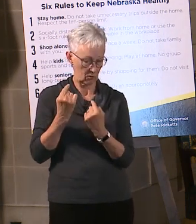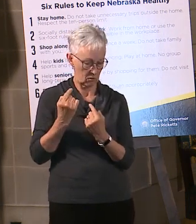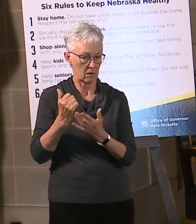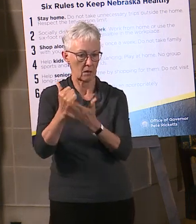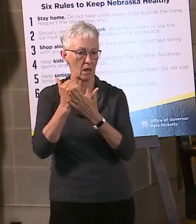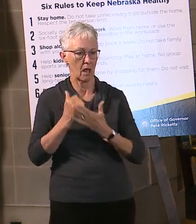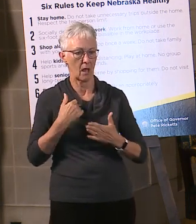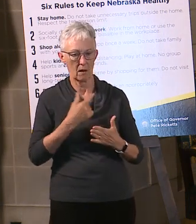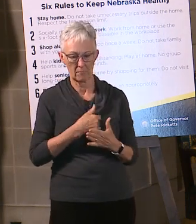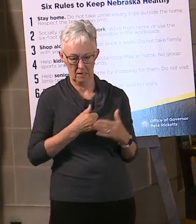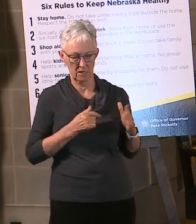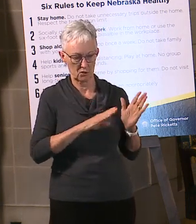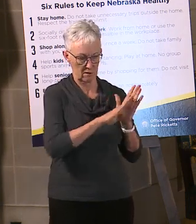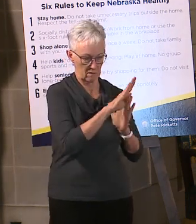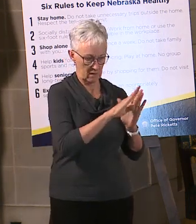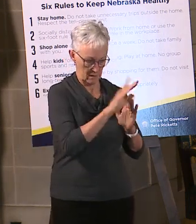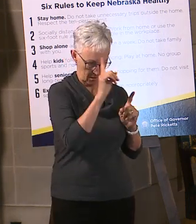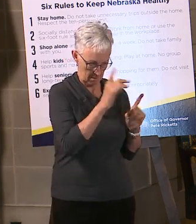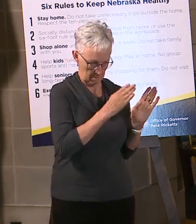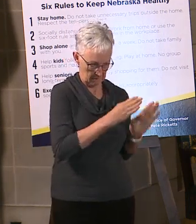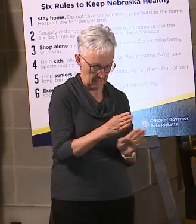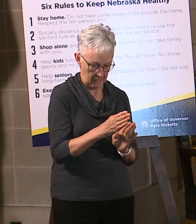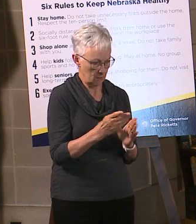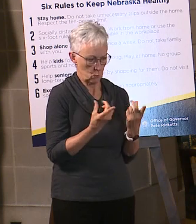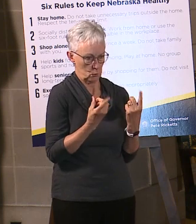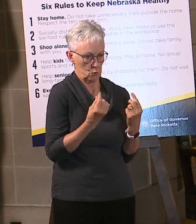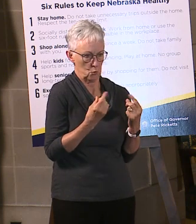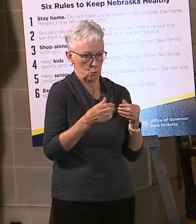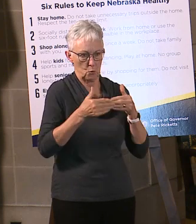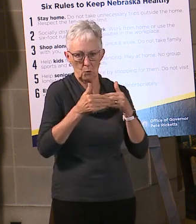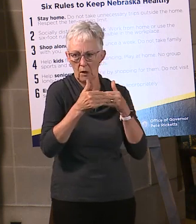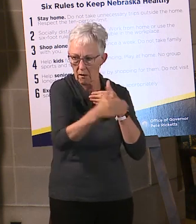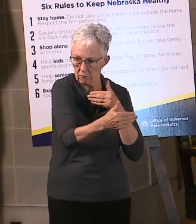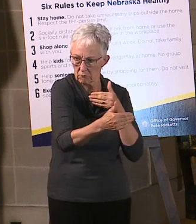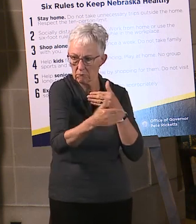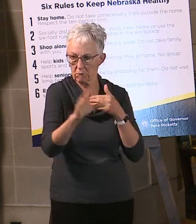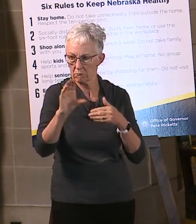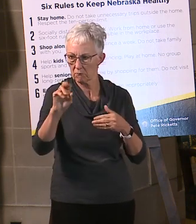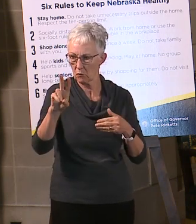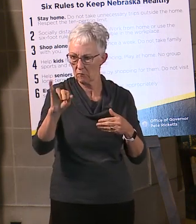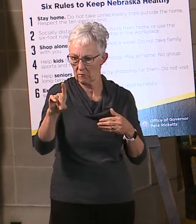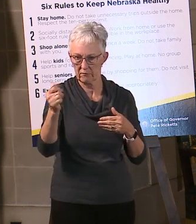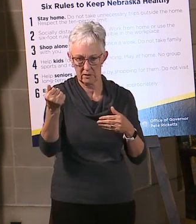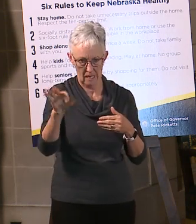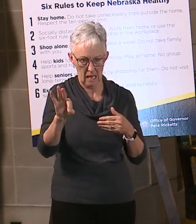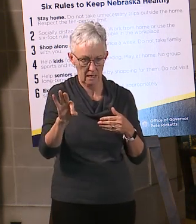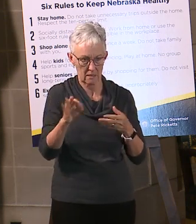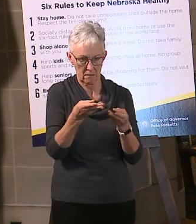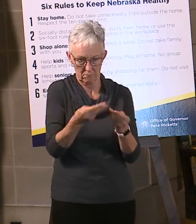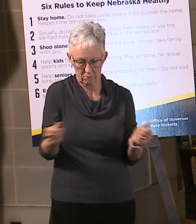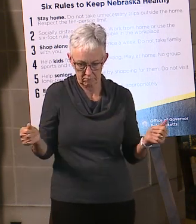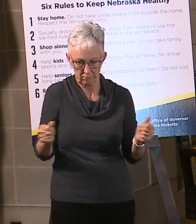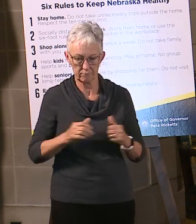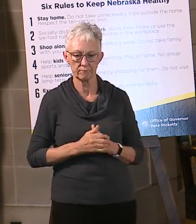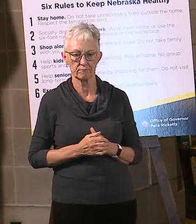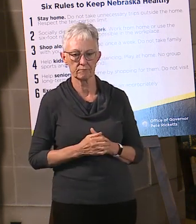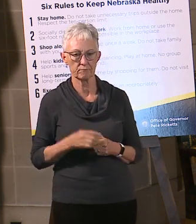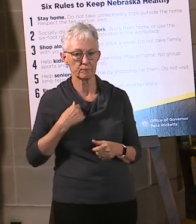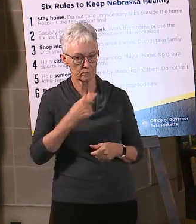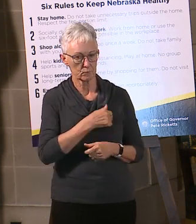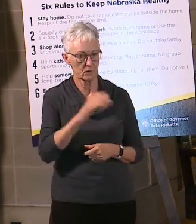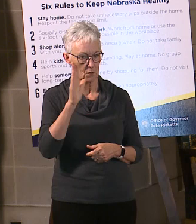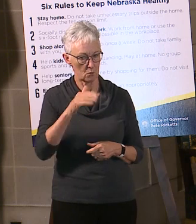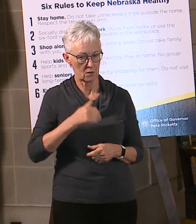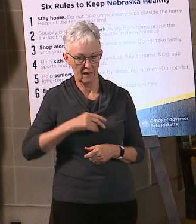actions to respond to COVID-19. The survey effort will continue in June with a